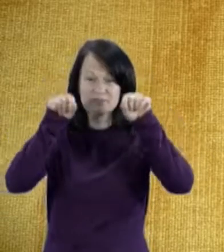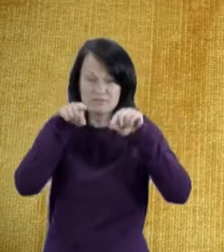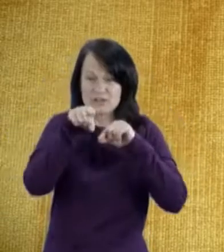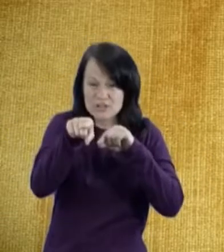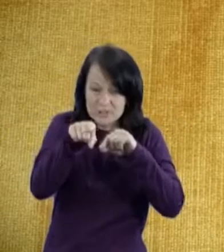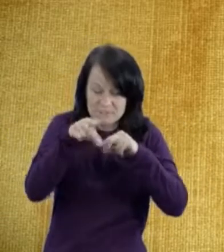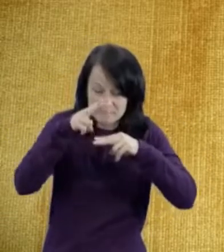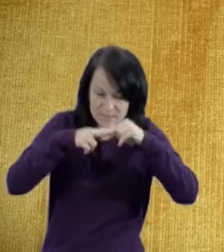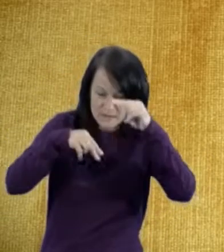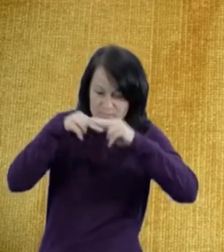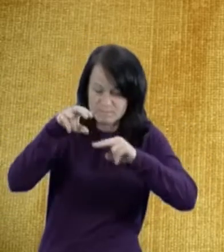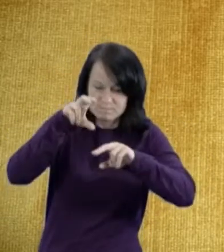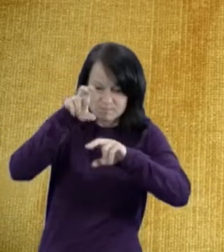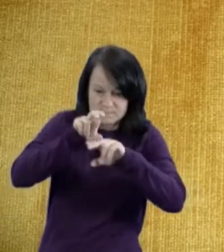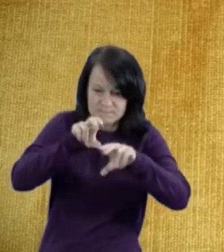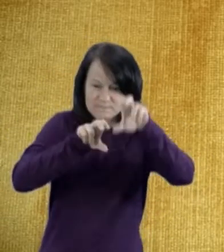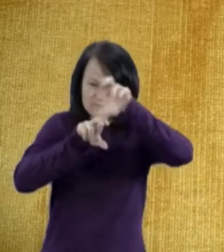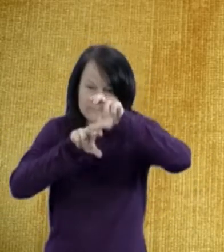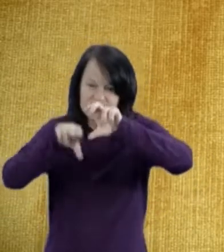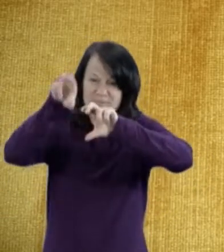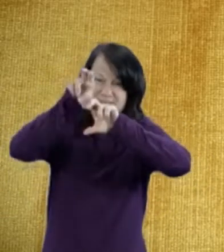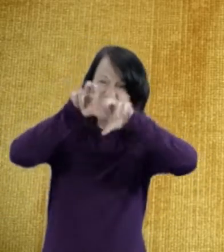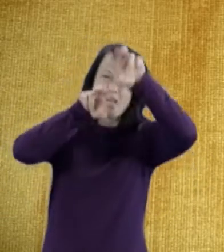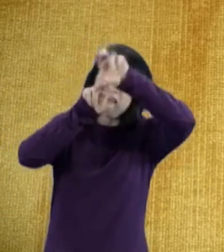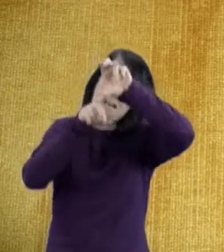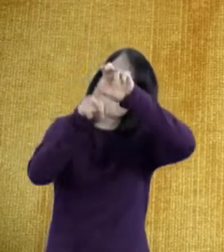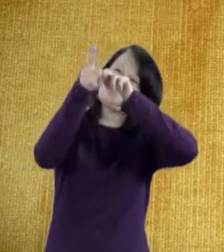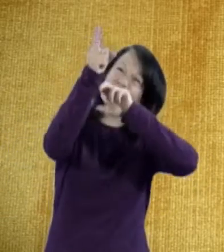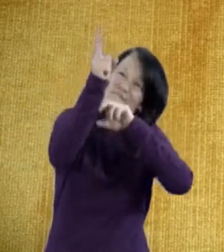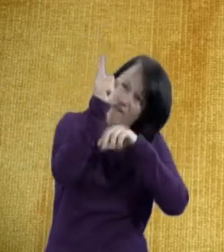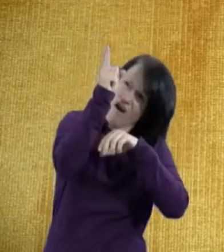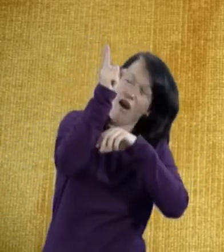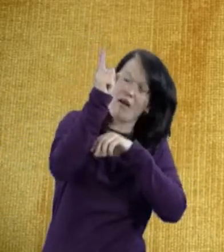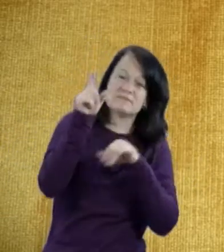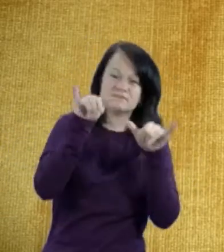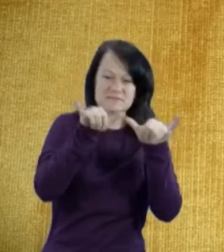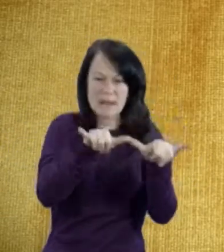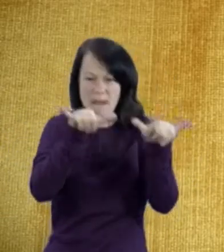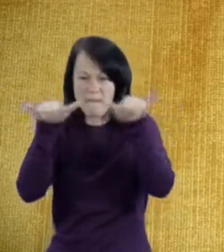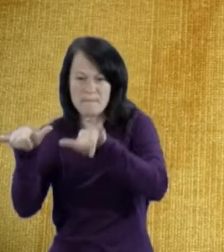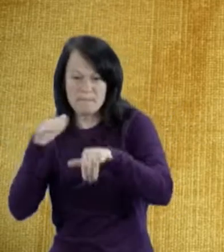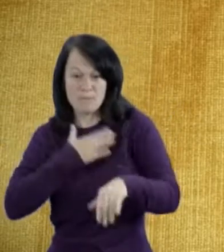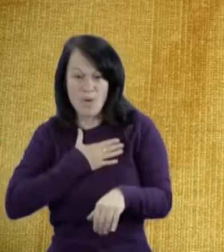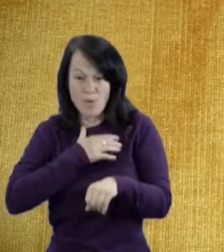Your buildings with blocks reach up to the sky Just like my office, where I work downtown